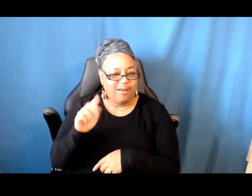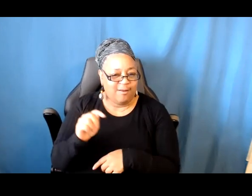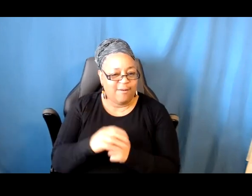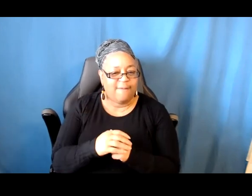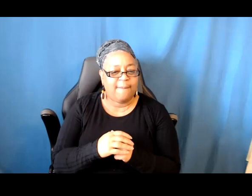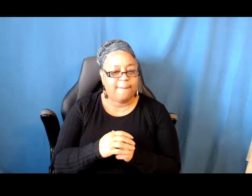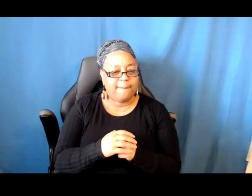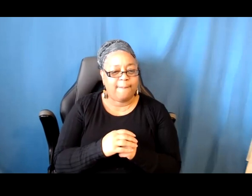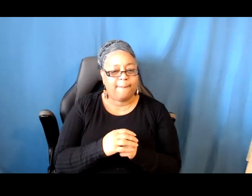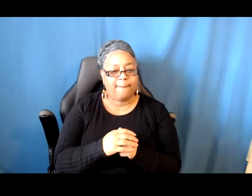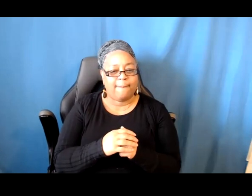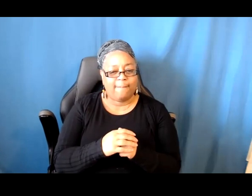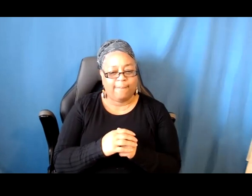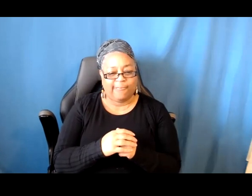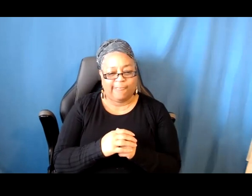All right.